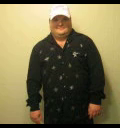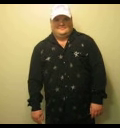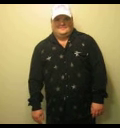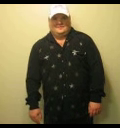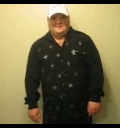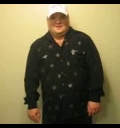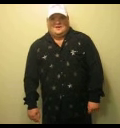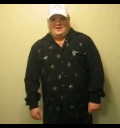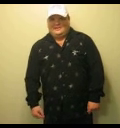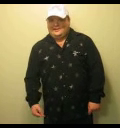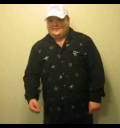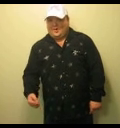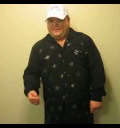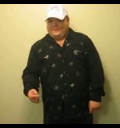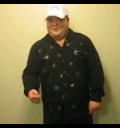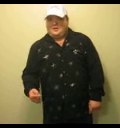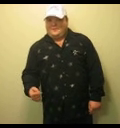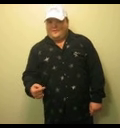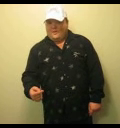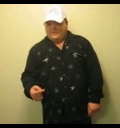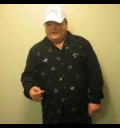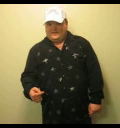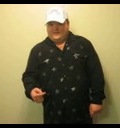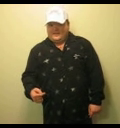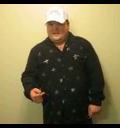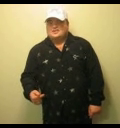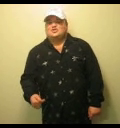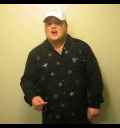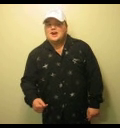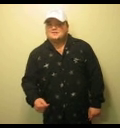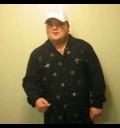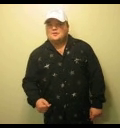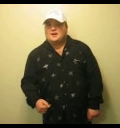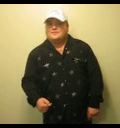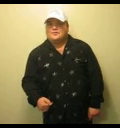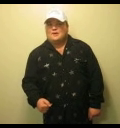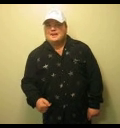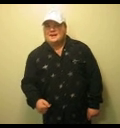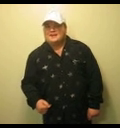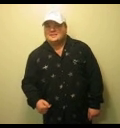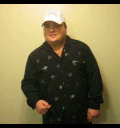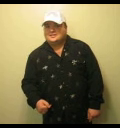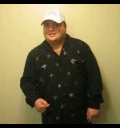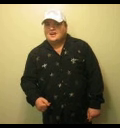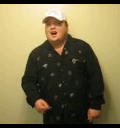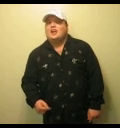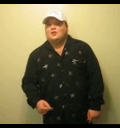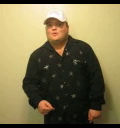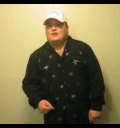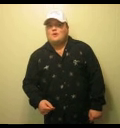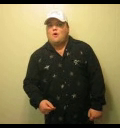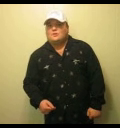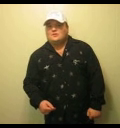On October 24th, JMWF Arena, Halloween Horror,